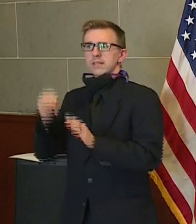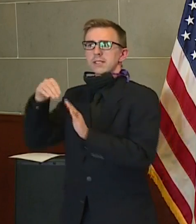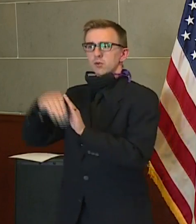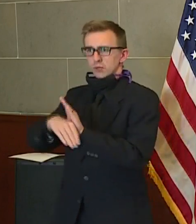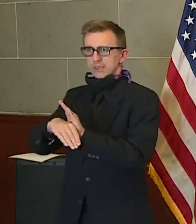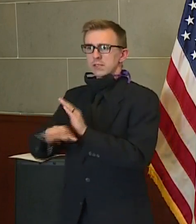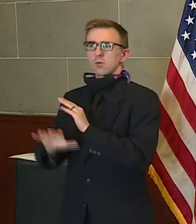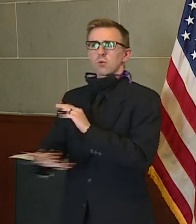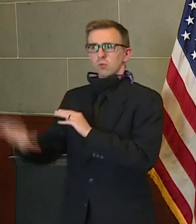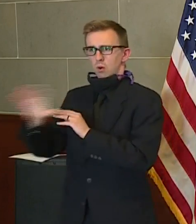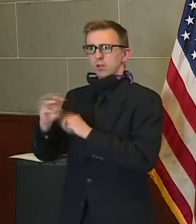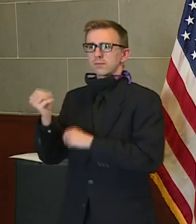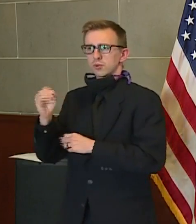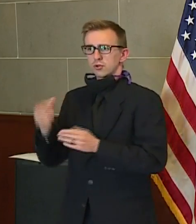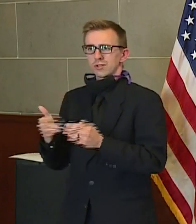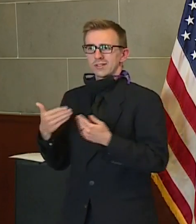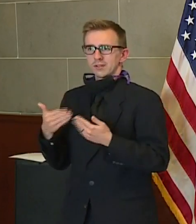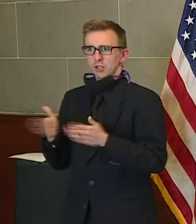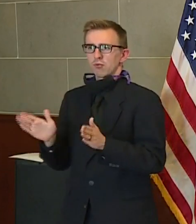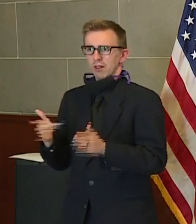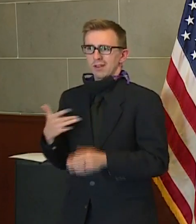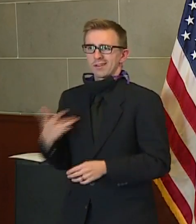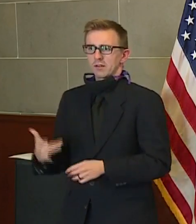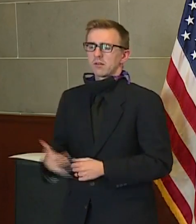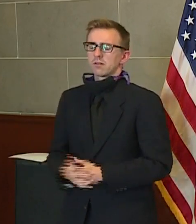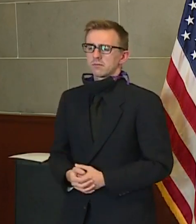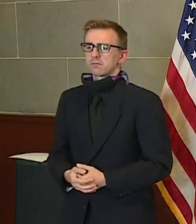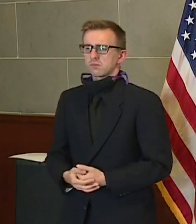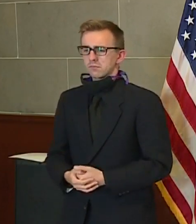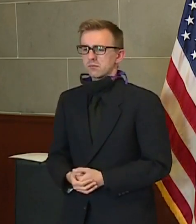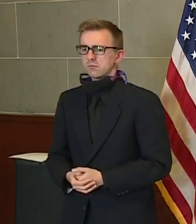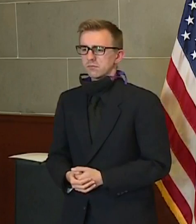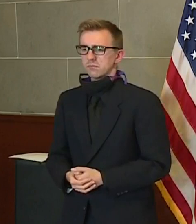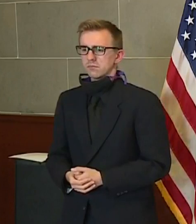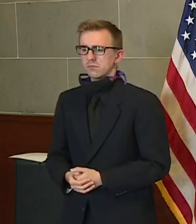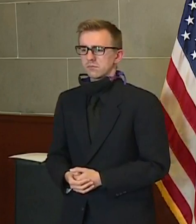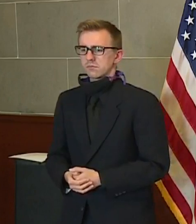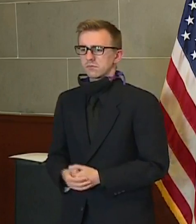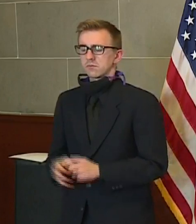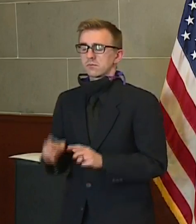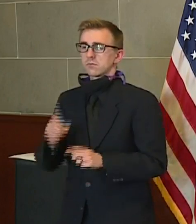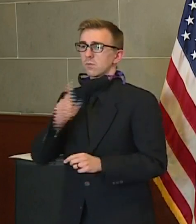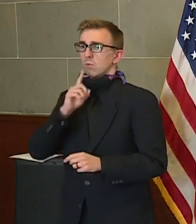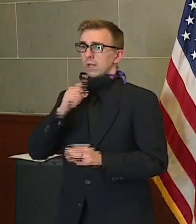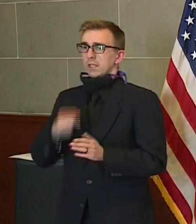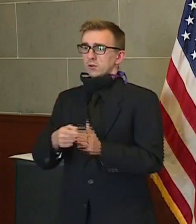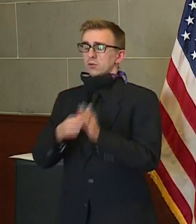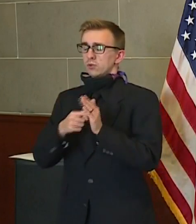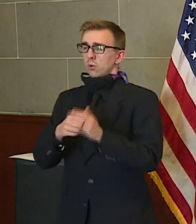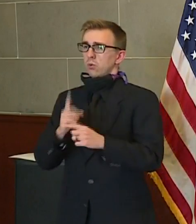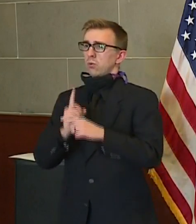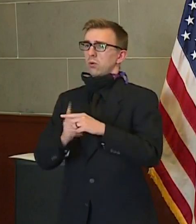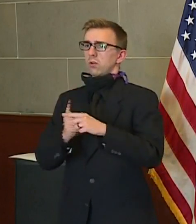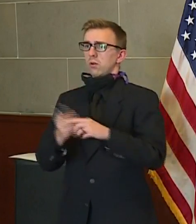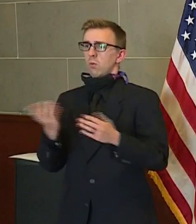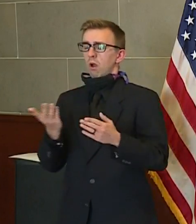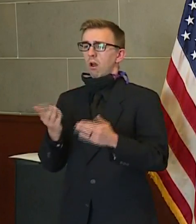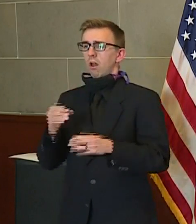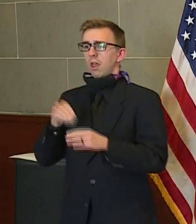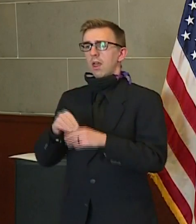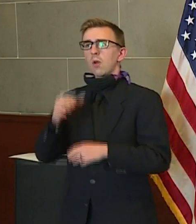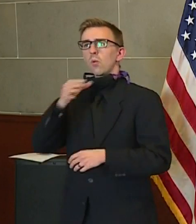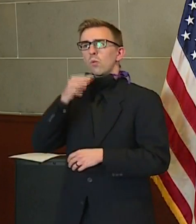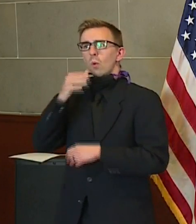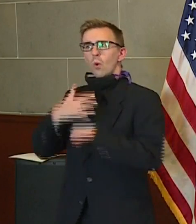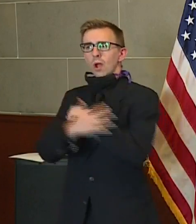for Missouri overall. Especially, especially promising is the decline of cases in